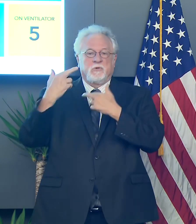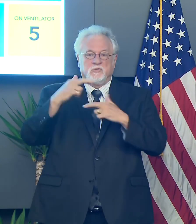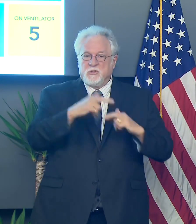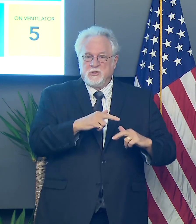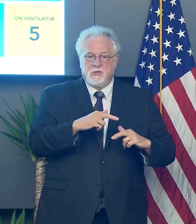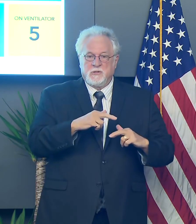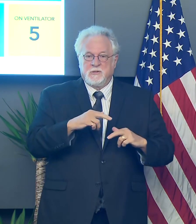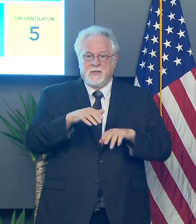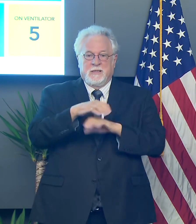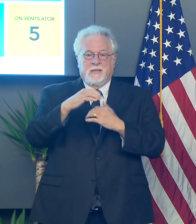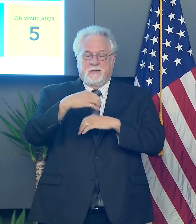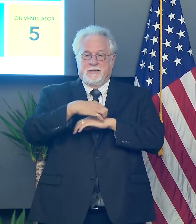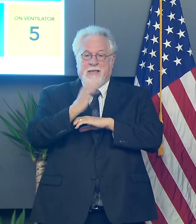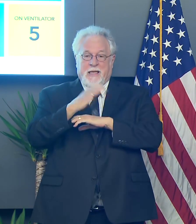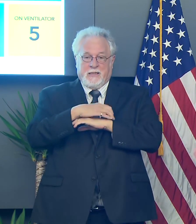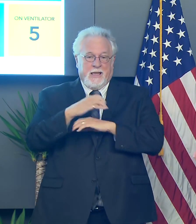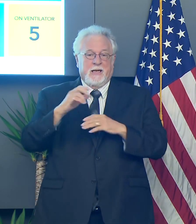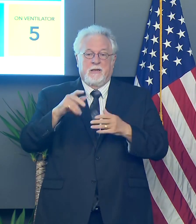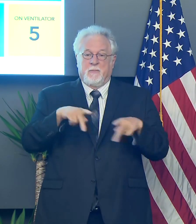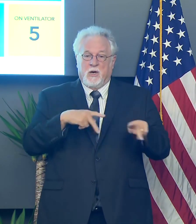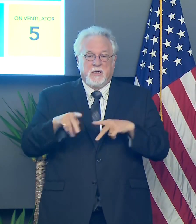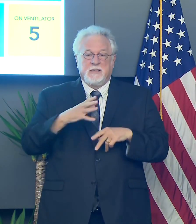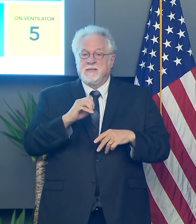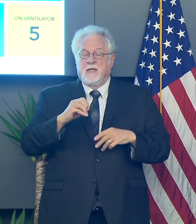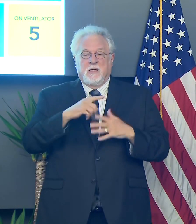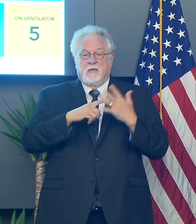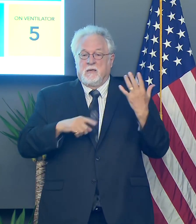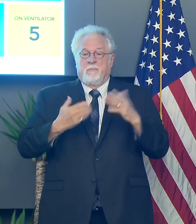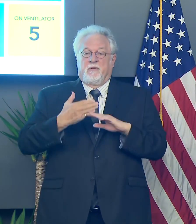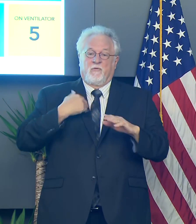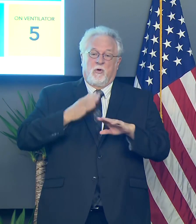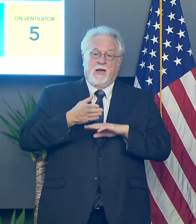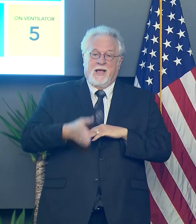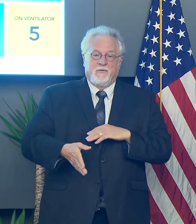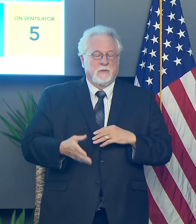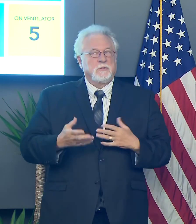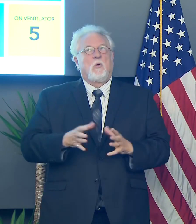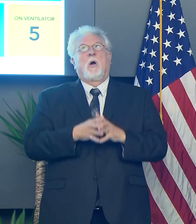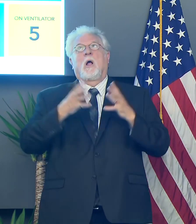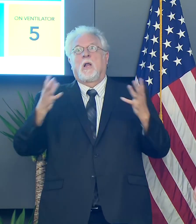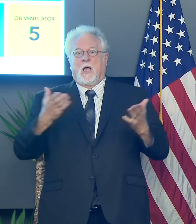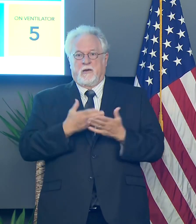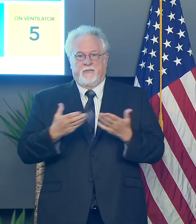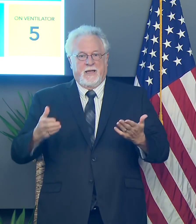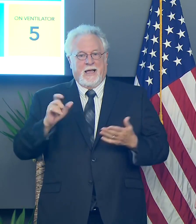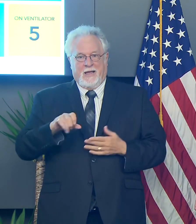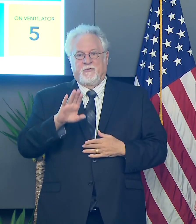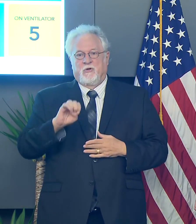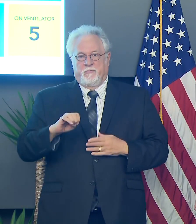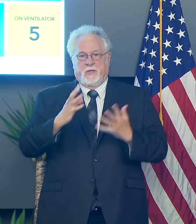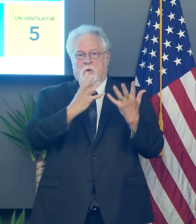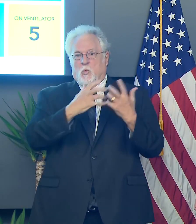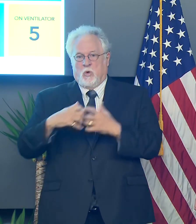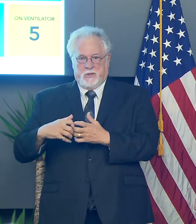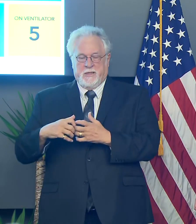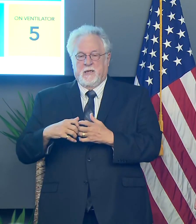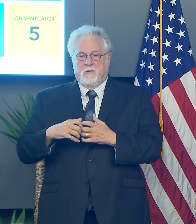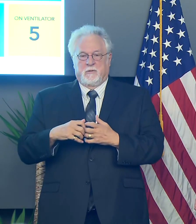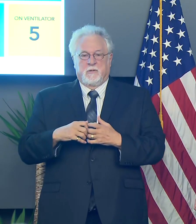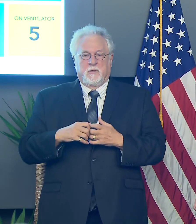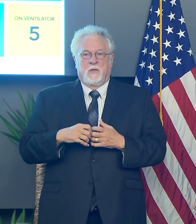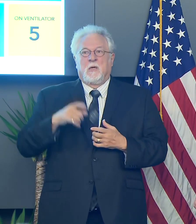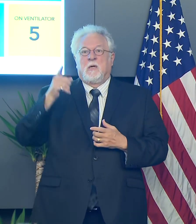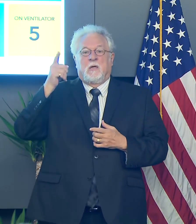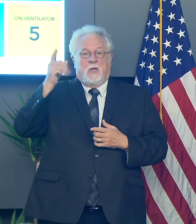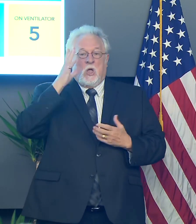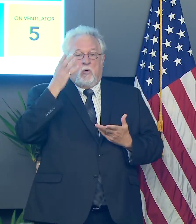are they going to allow tailgating? And, and before the game and after the game. So, there are a lot of things that, that really have to be worked out. they will be making